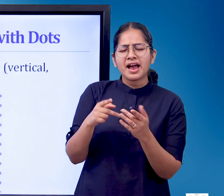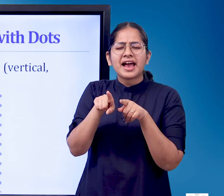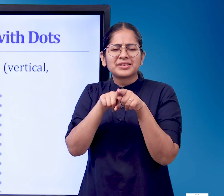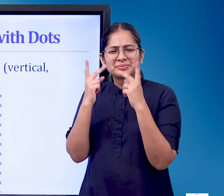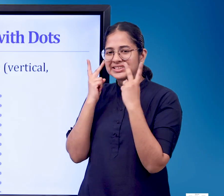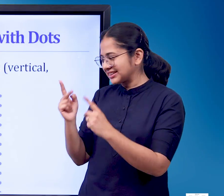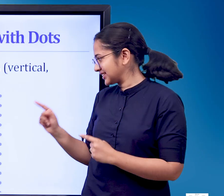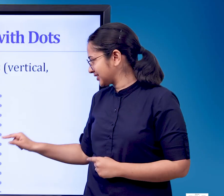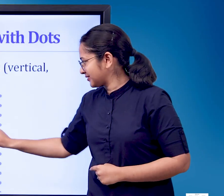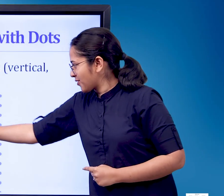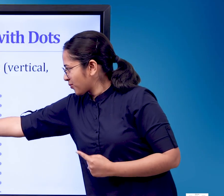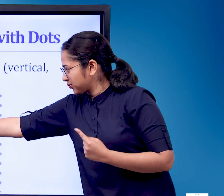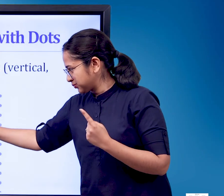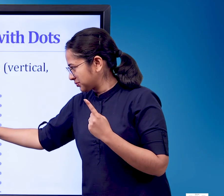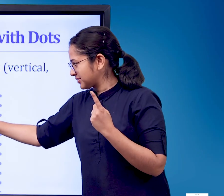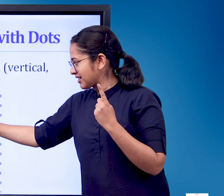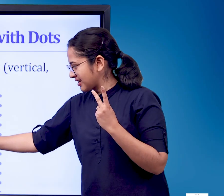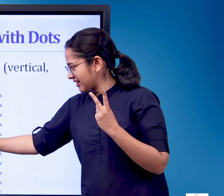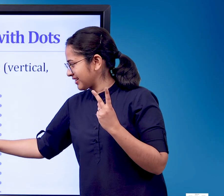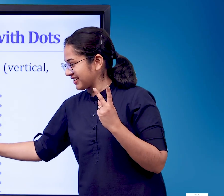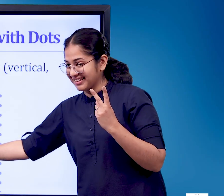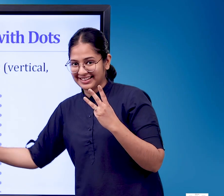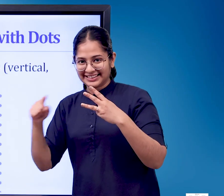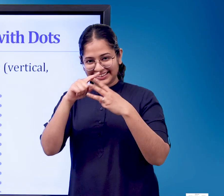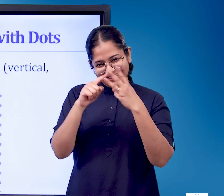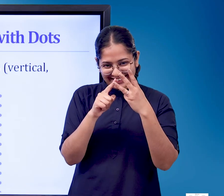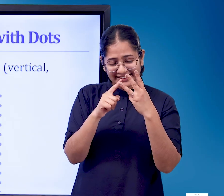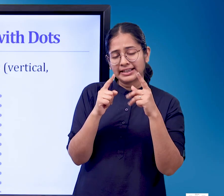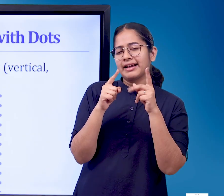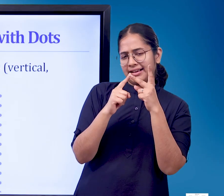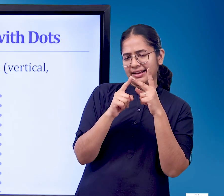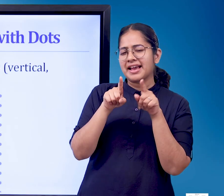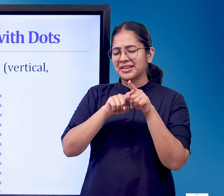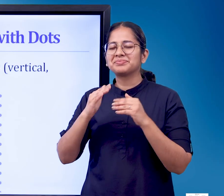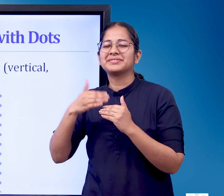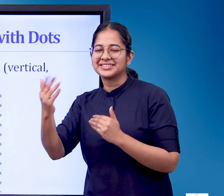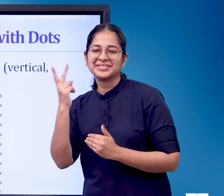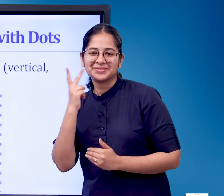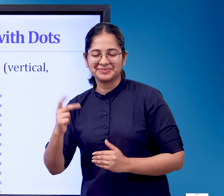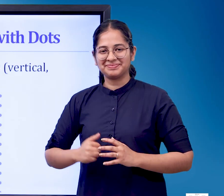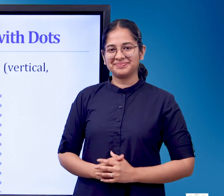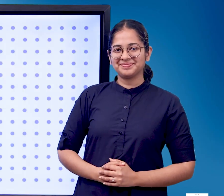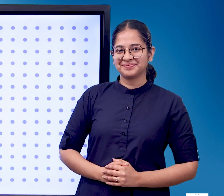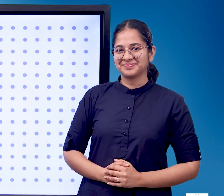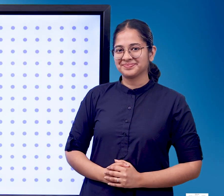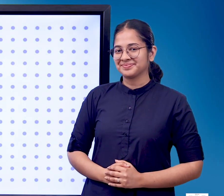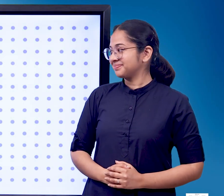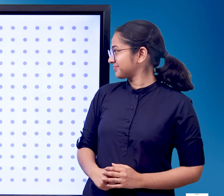a cluster of dots Two shapes have been made by tracing along the dots These shapes are of